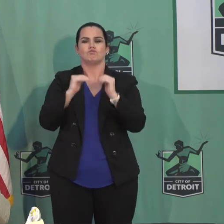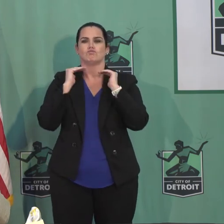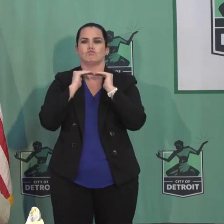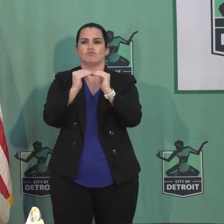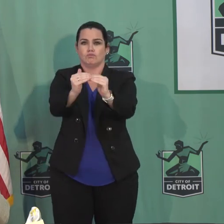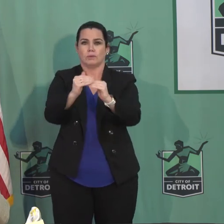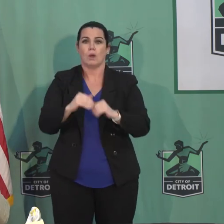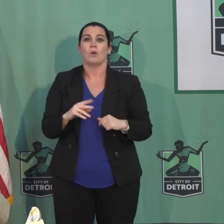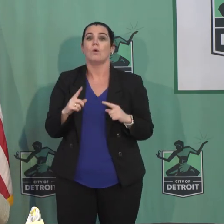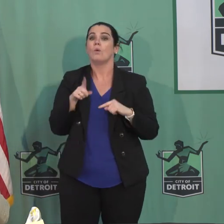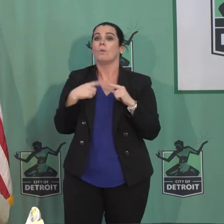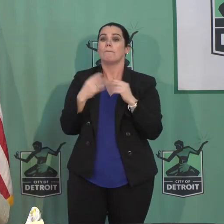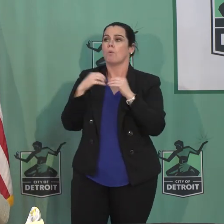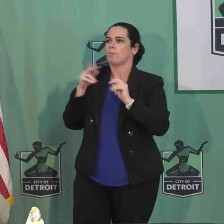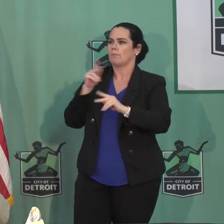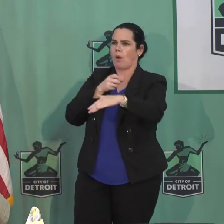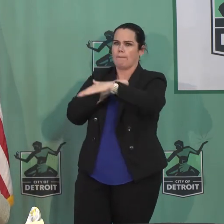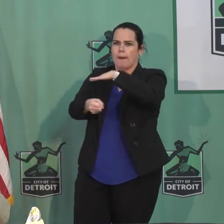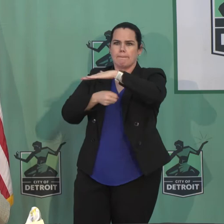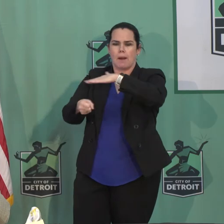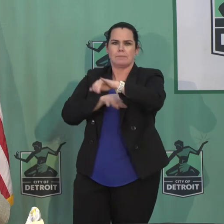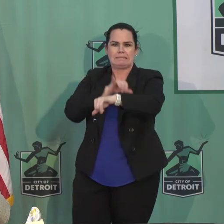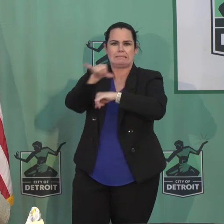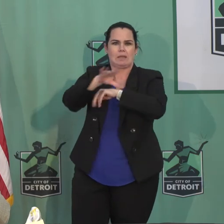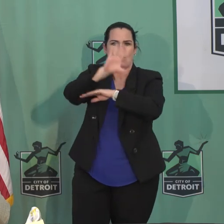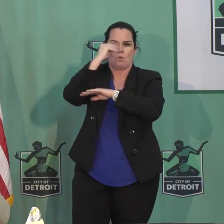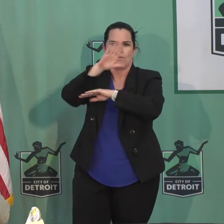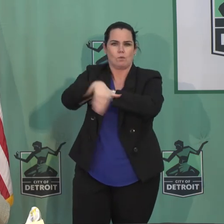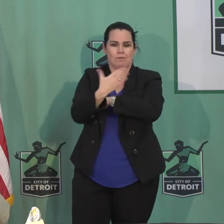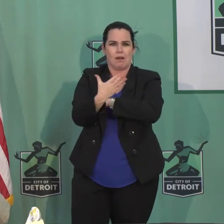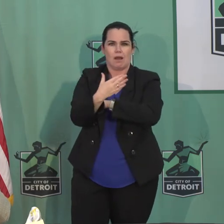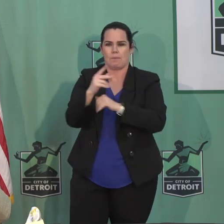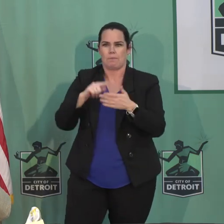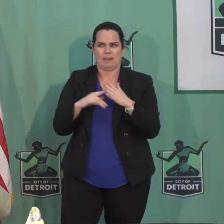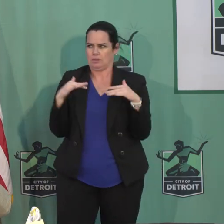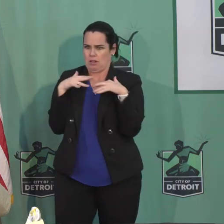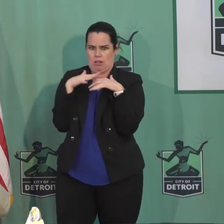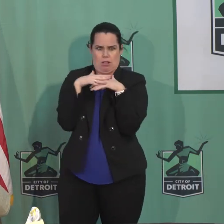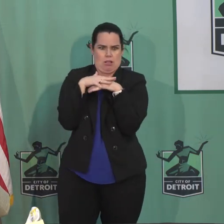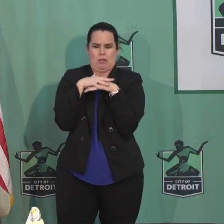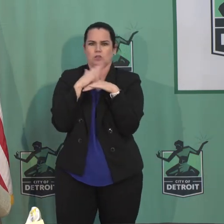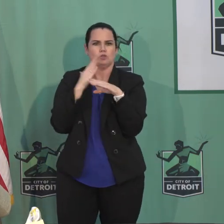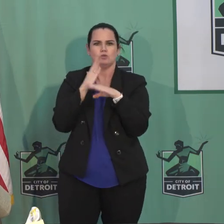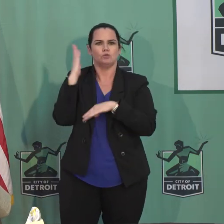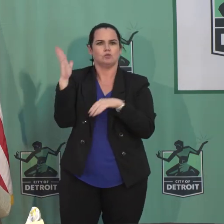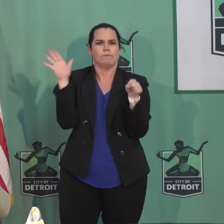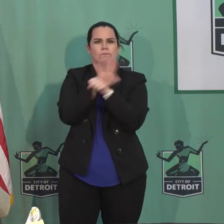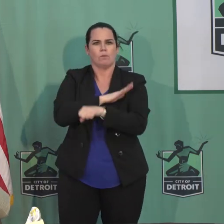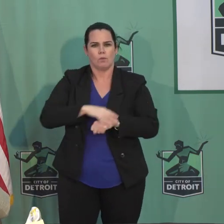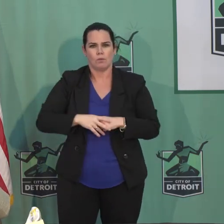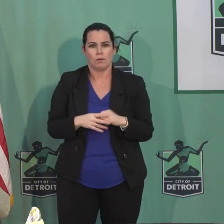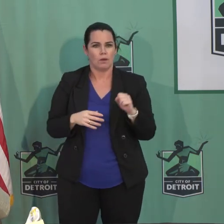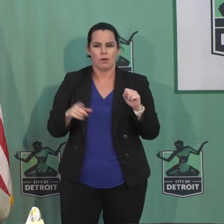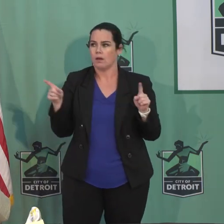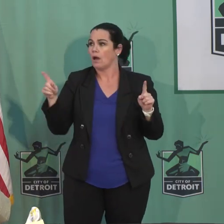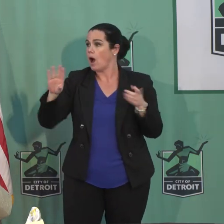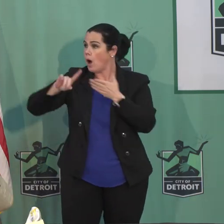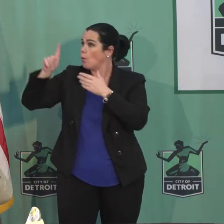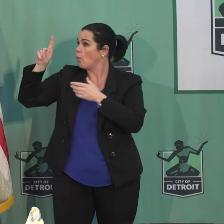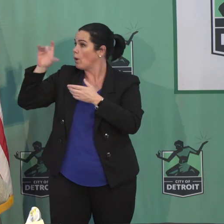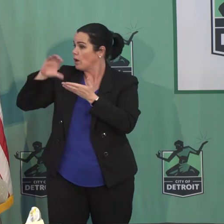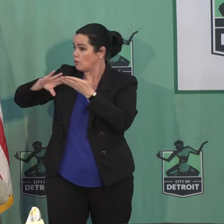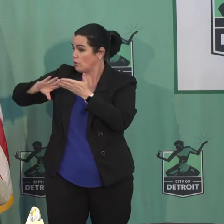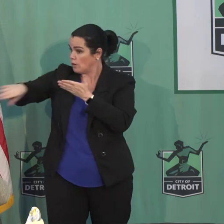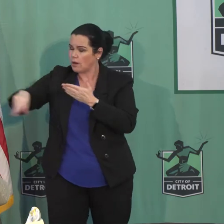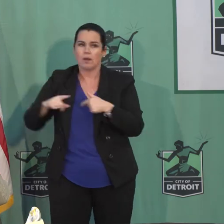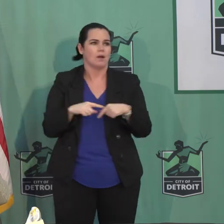discharged, you start to run into crowding. And what we had here was 125 people admitted a day, 100 being discharged.